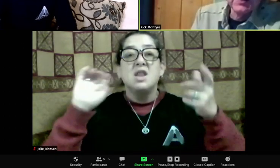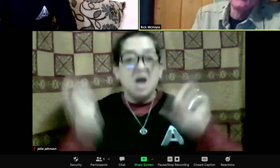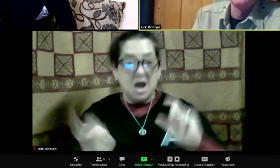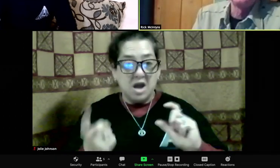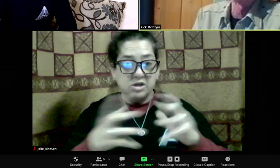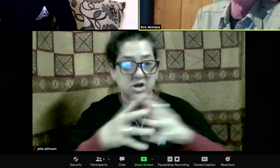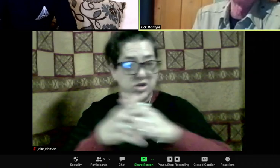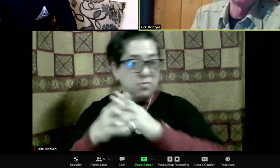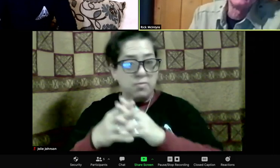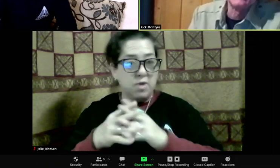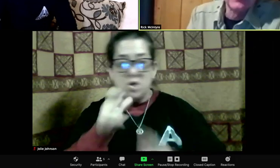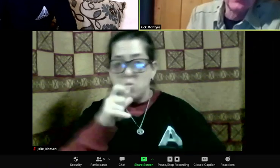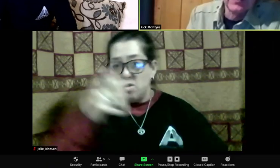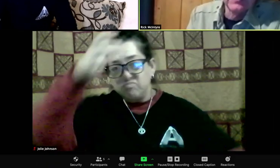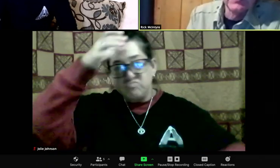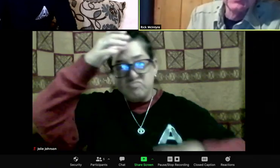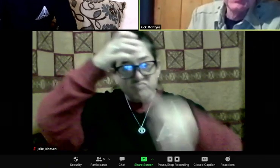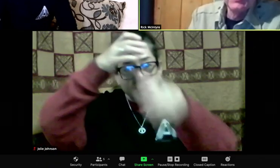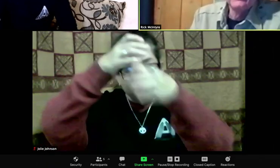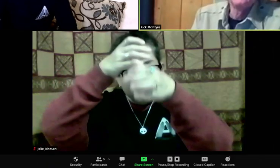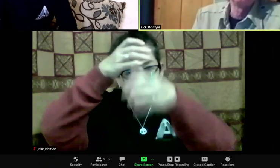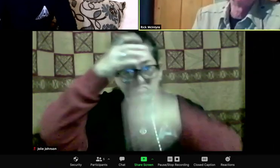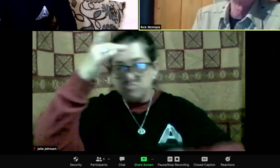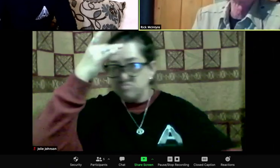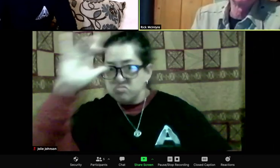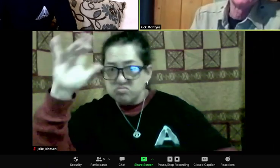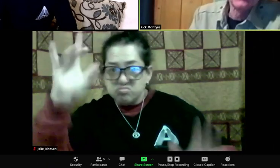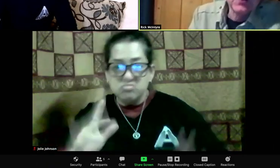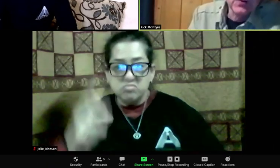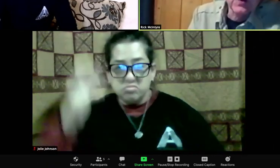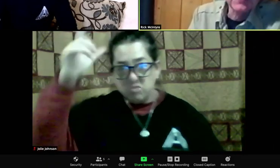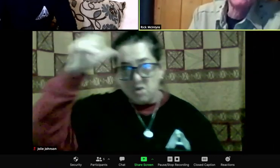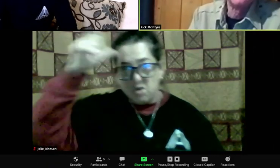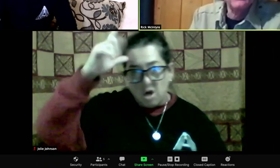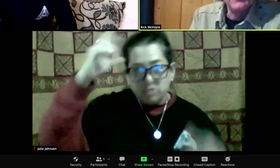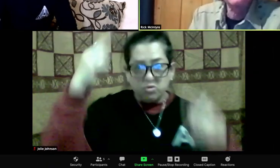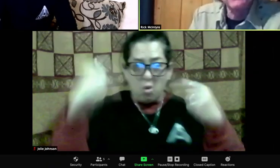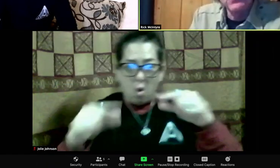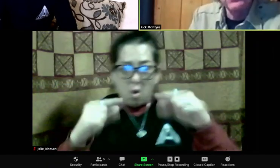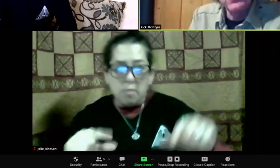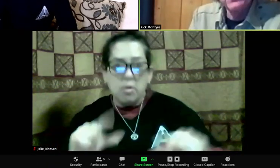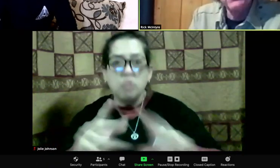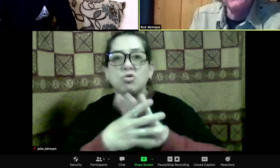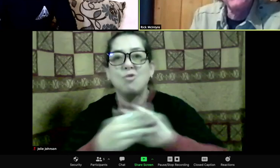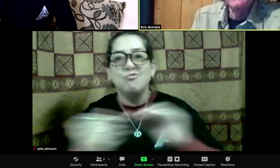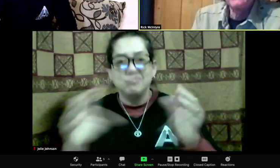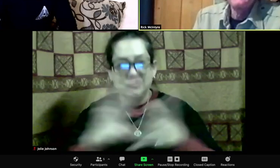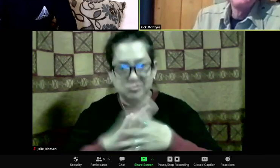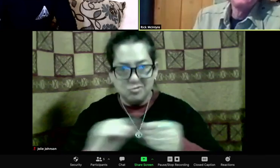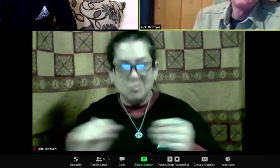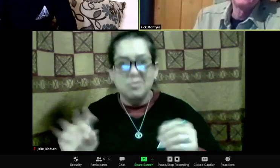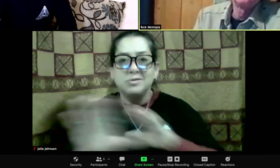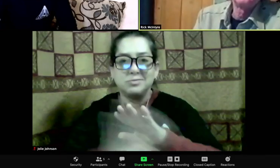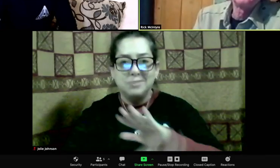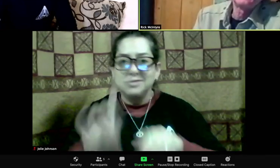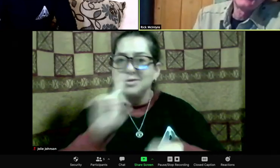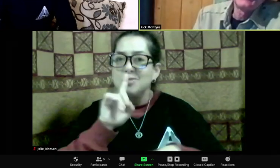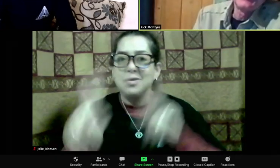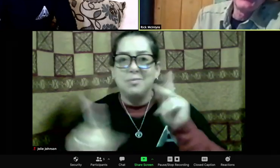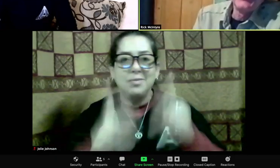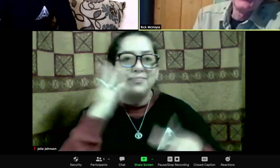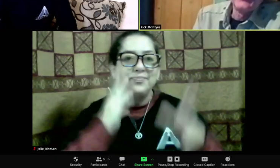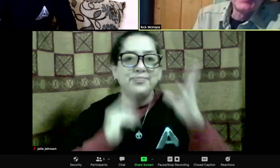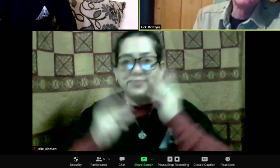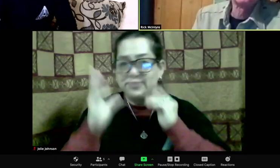of being intellectually strong. But even they made very little progress. But then there was another